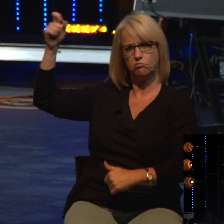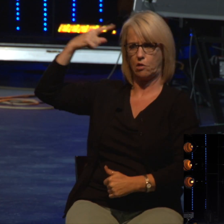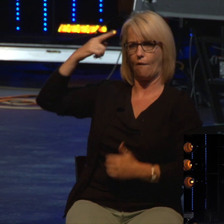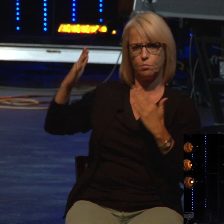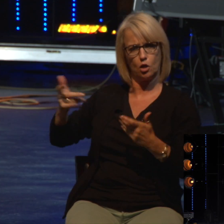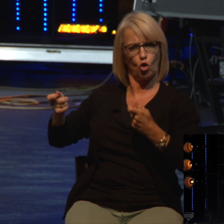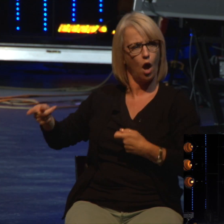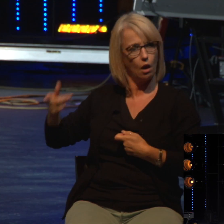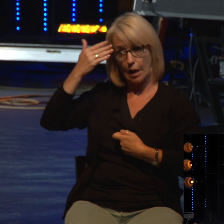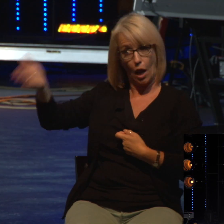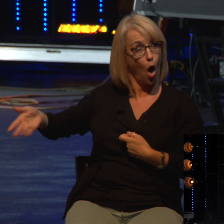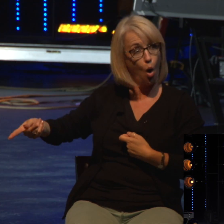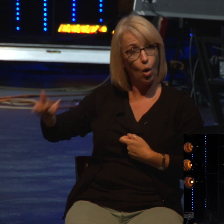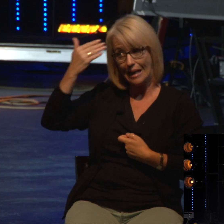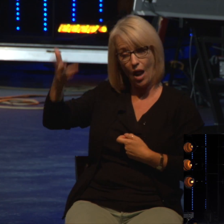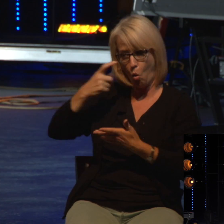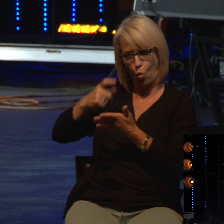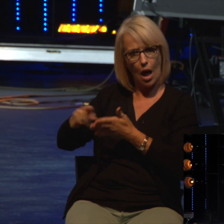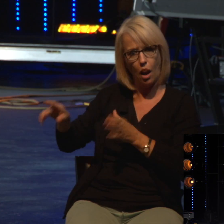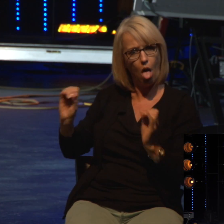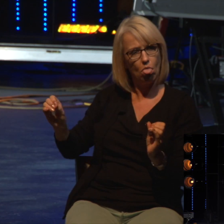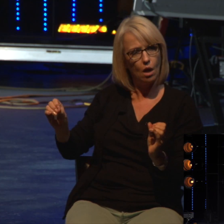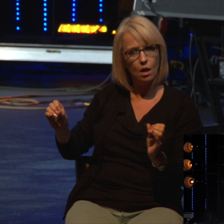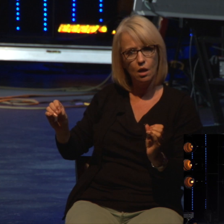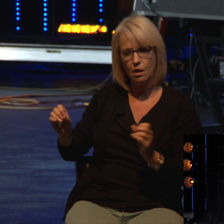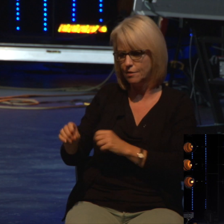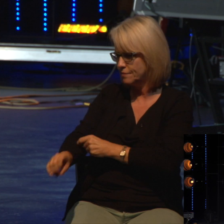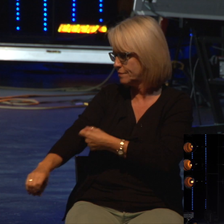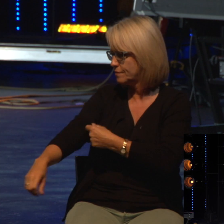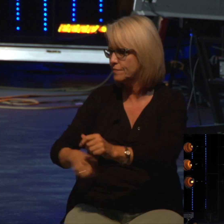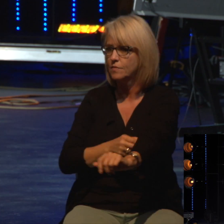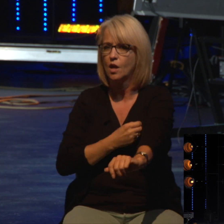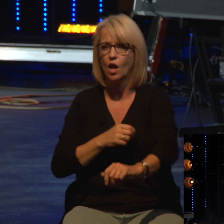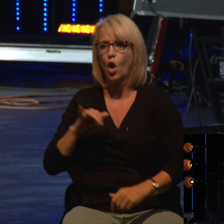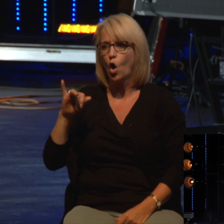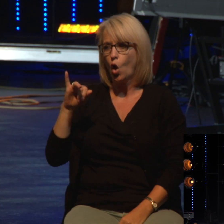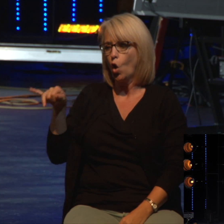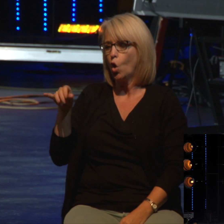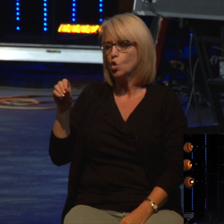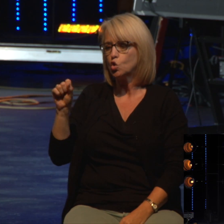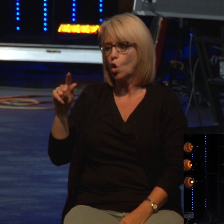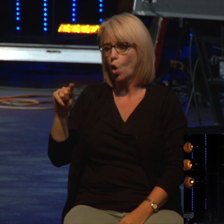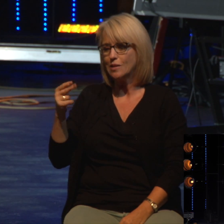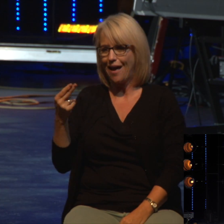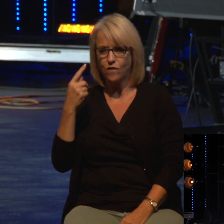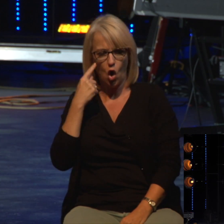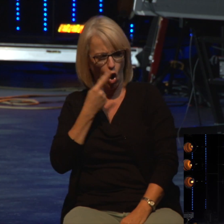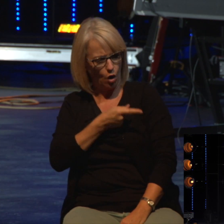They didn't recognize him. And they were in trouble in Egypt and Joseph could hear them talk. And they said, this has come upon